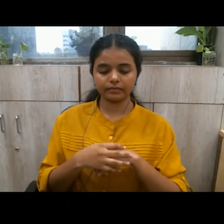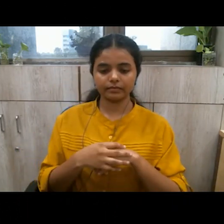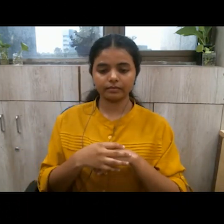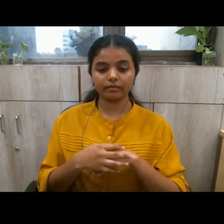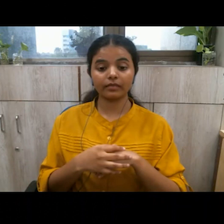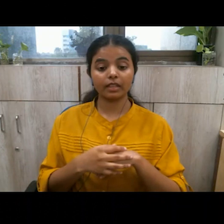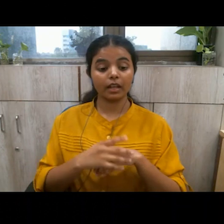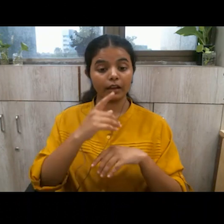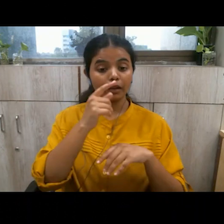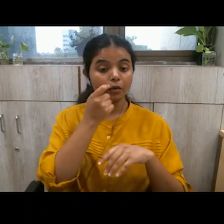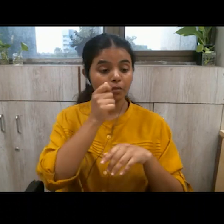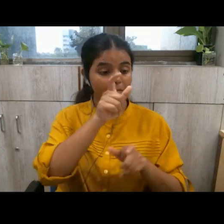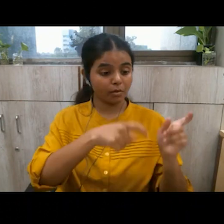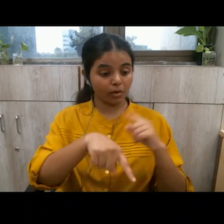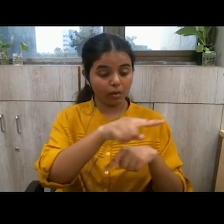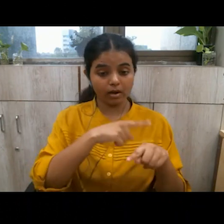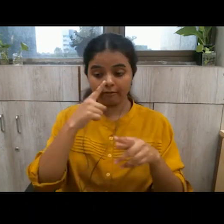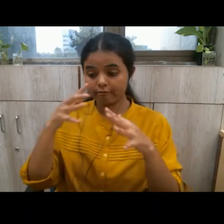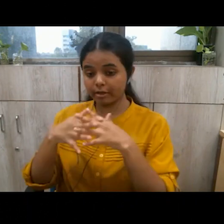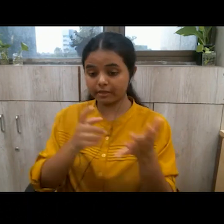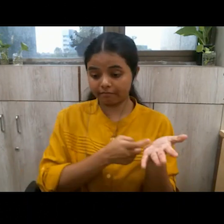the men do not respect the women